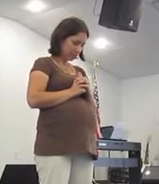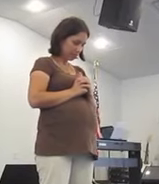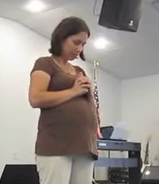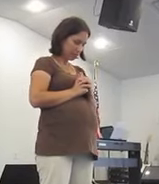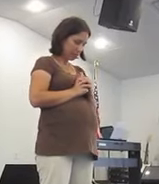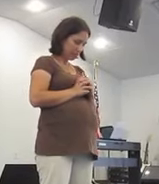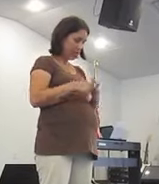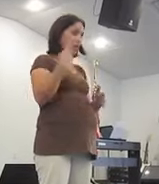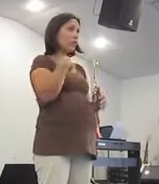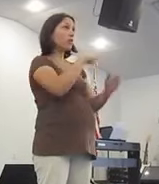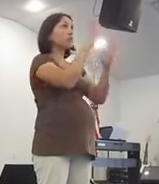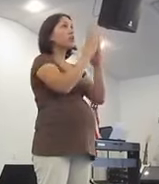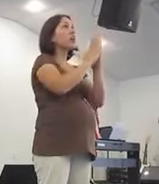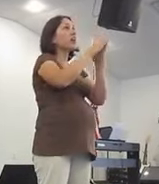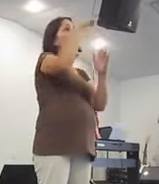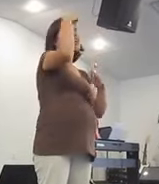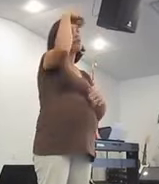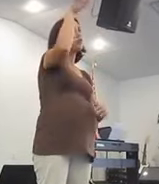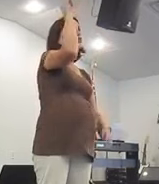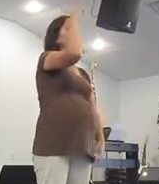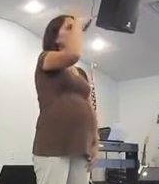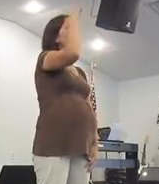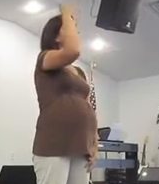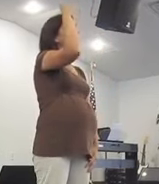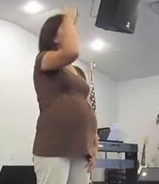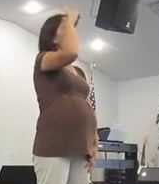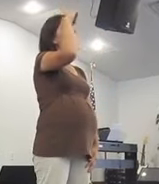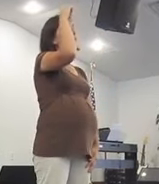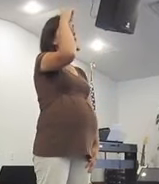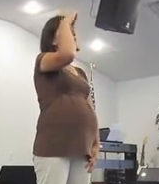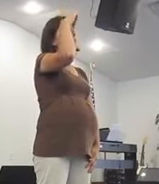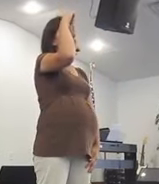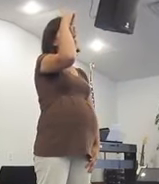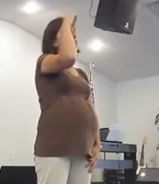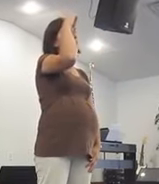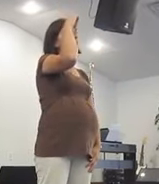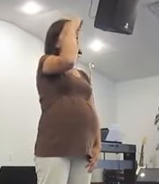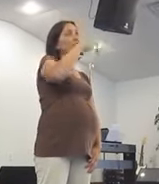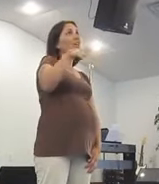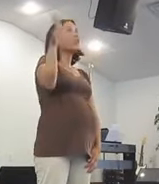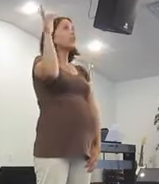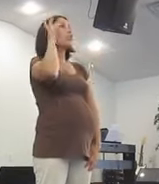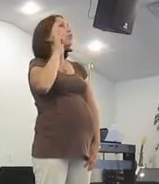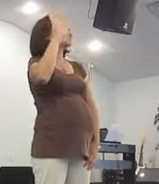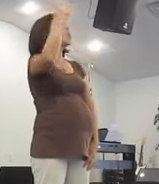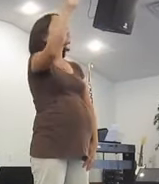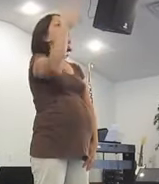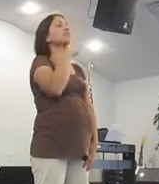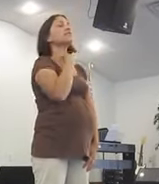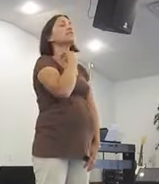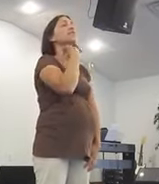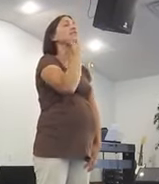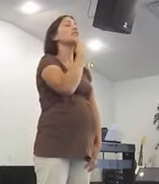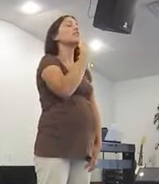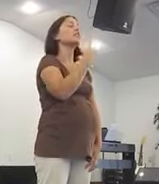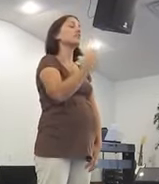We pray for wisdom, your voice to hear